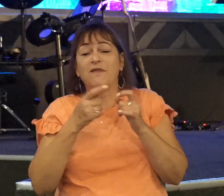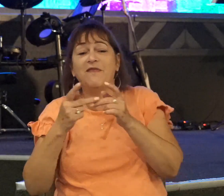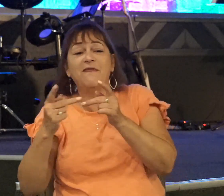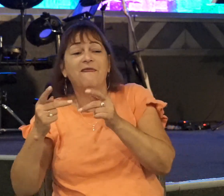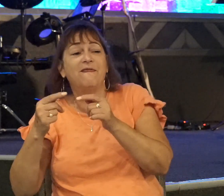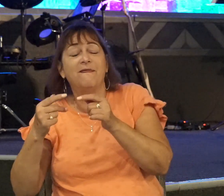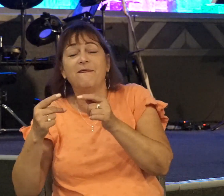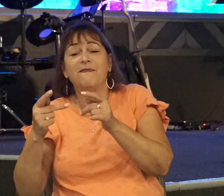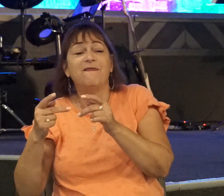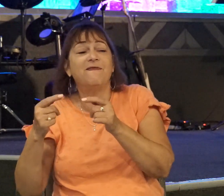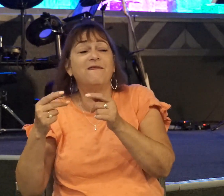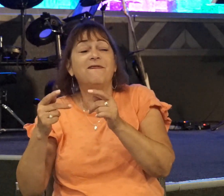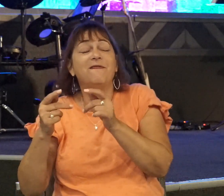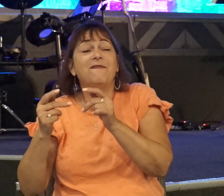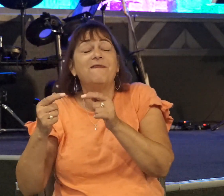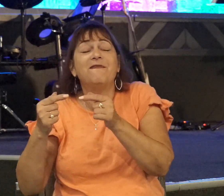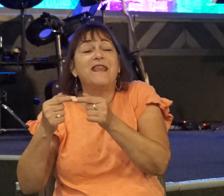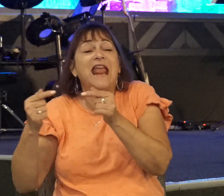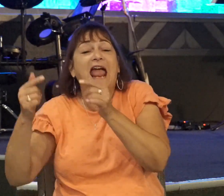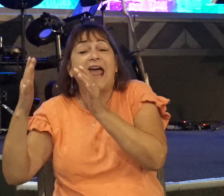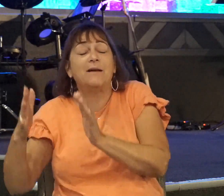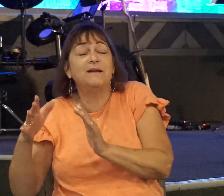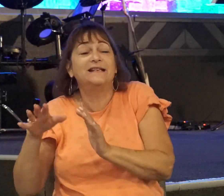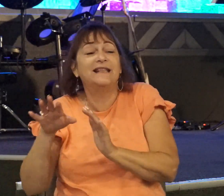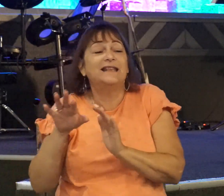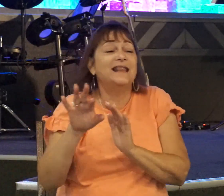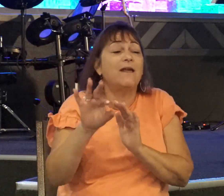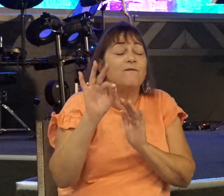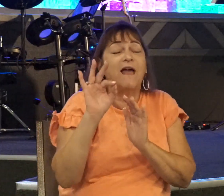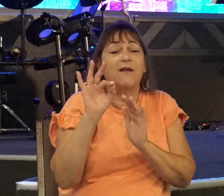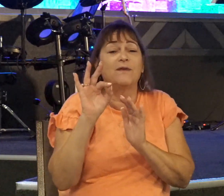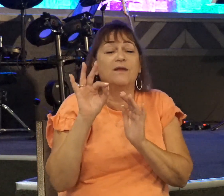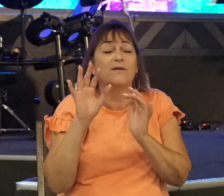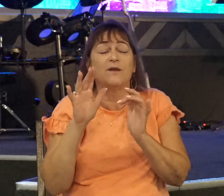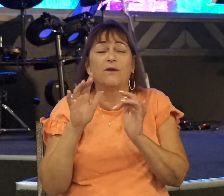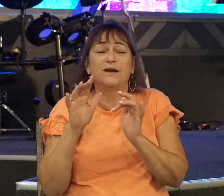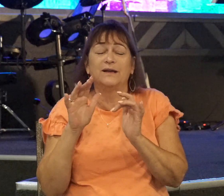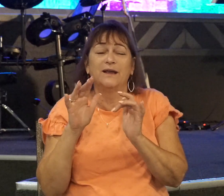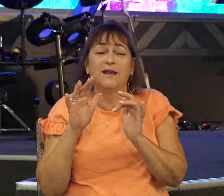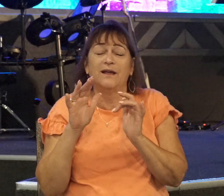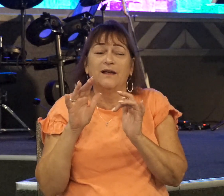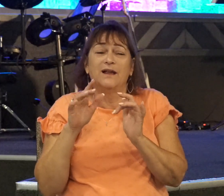For now, would there not have been a much greater slaughter among the Philistines?